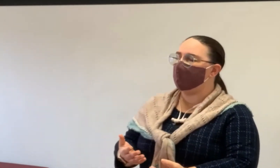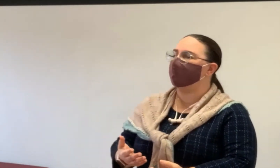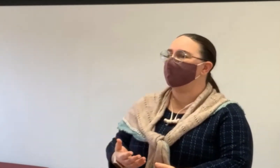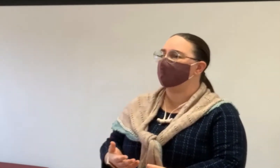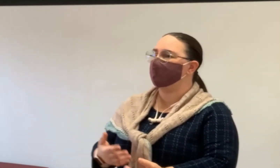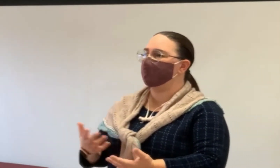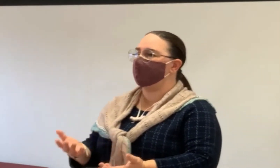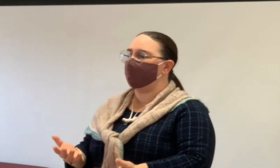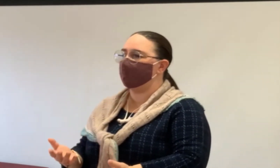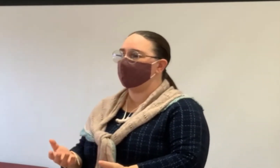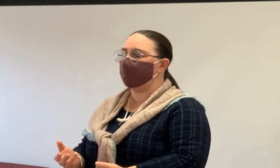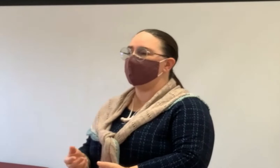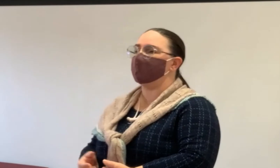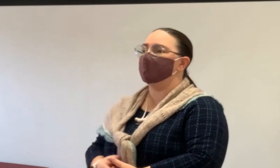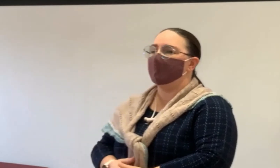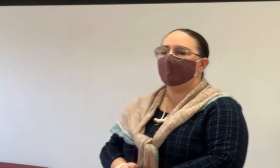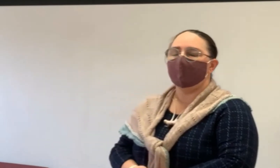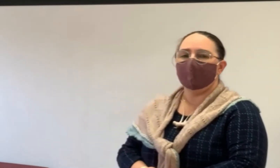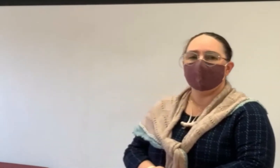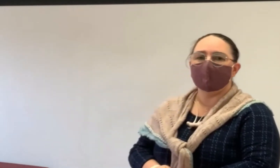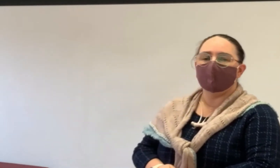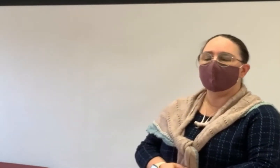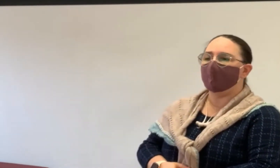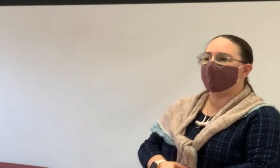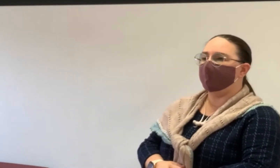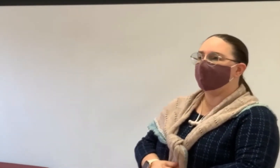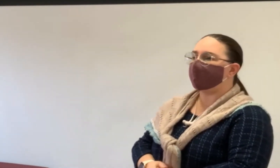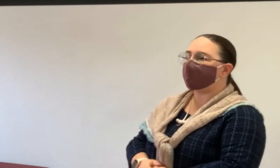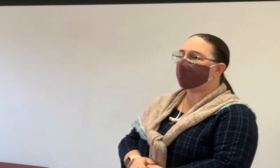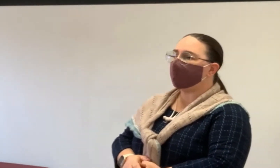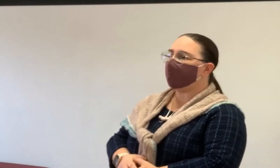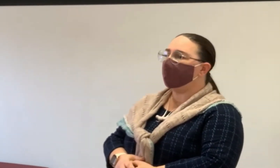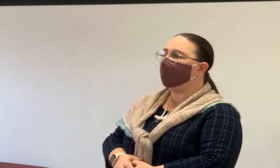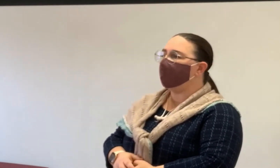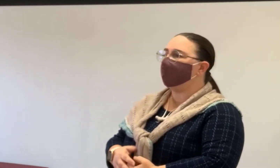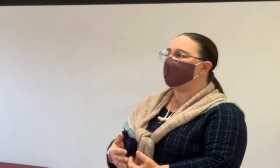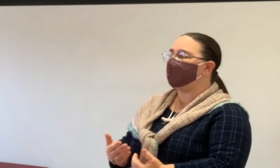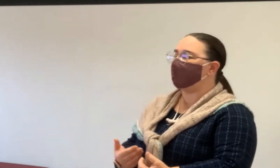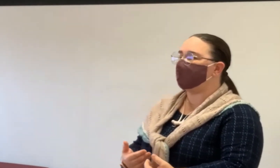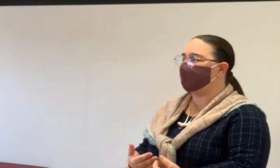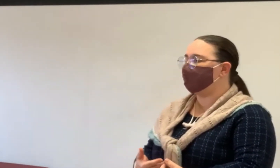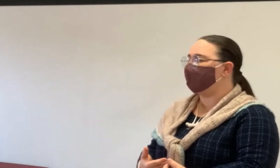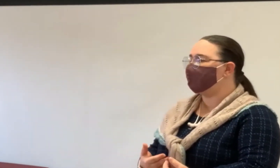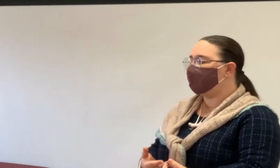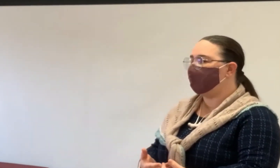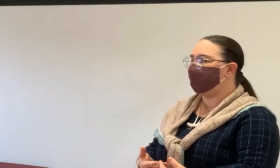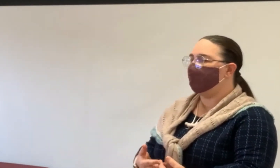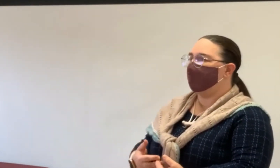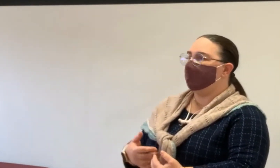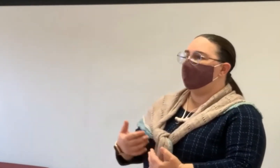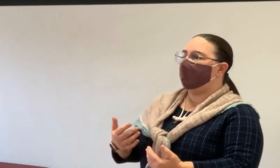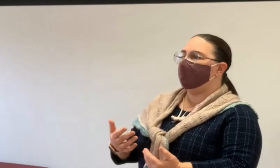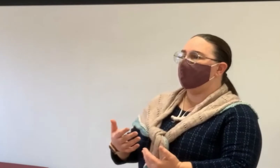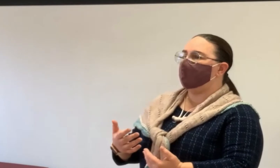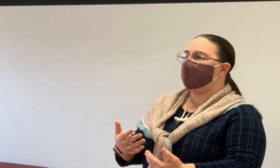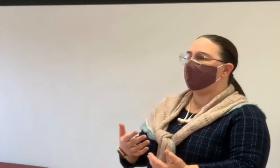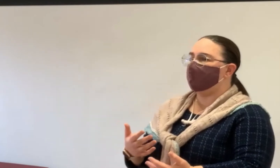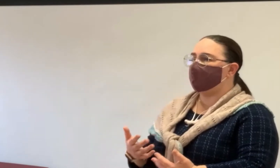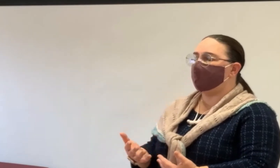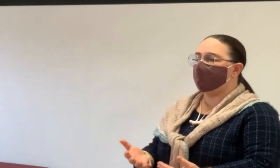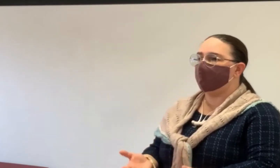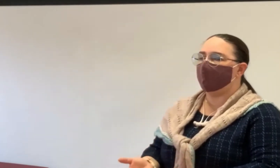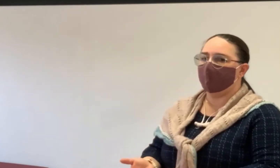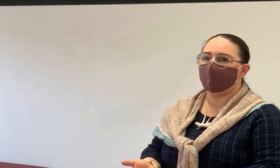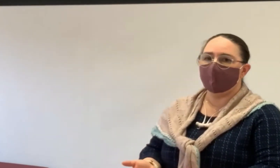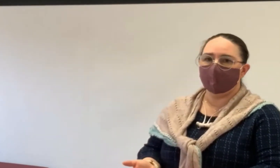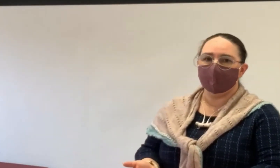team of realtors at the Keller Williams office in media. And one of our specialties on our team is a